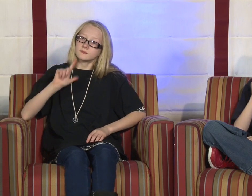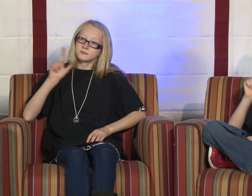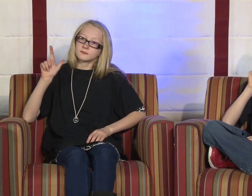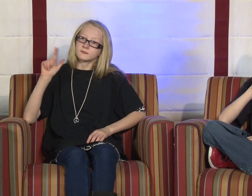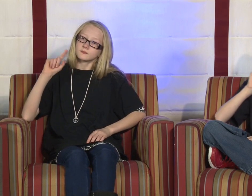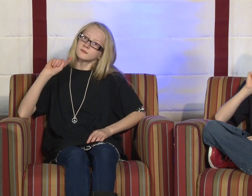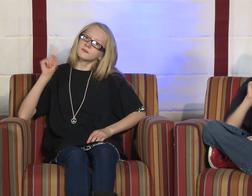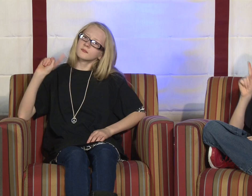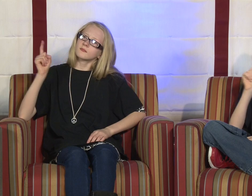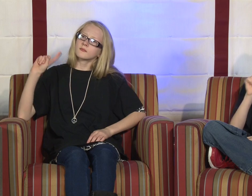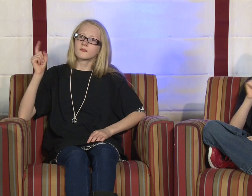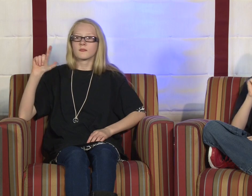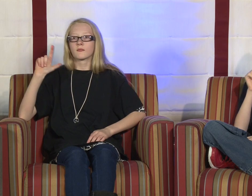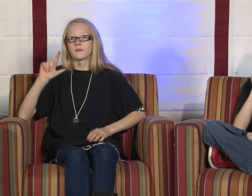Where is the school?